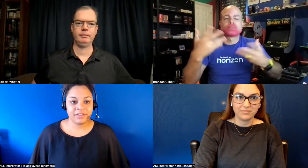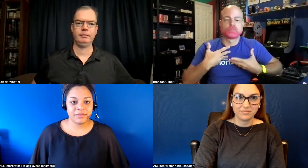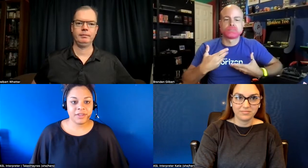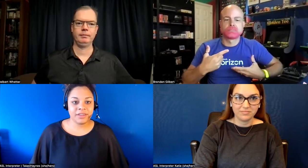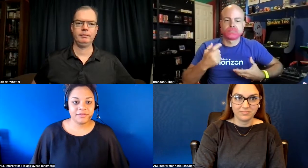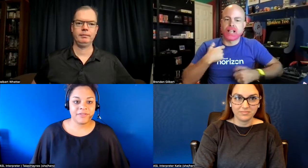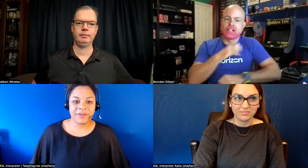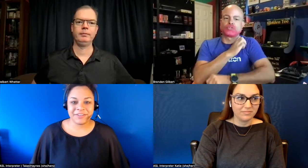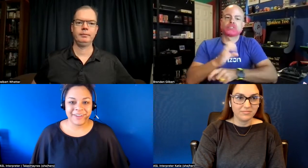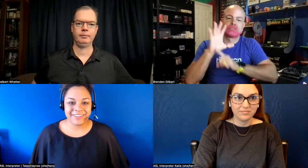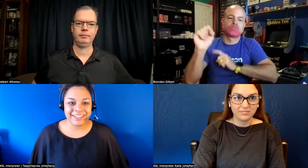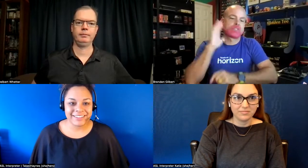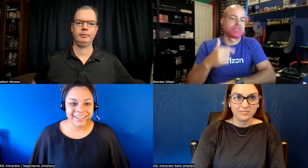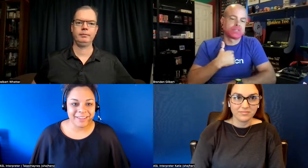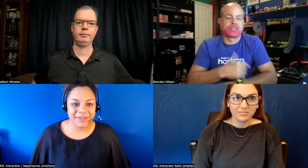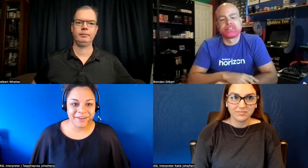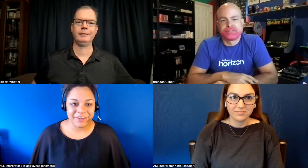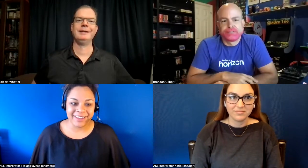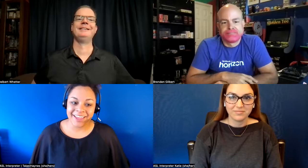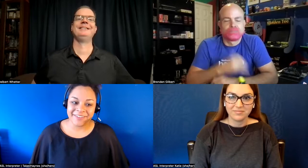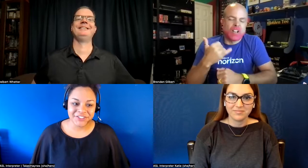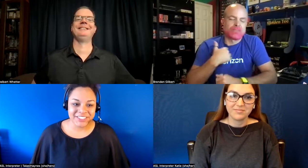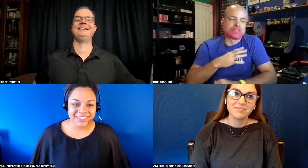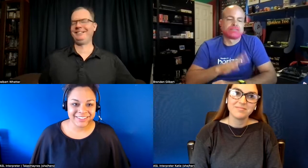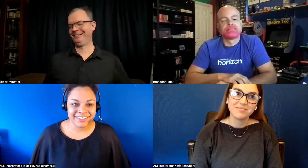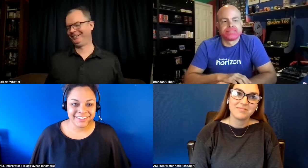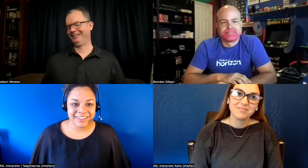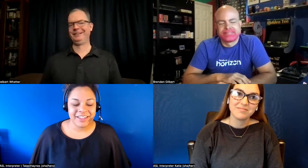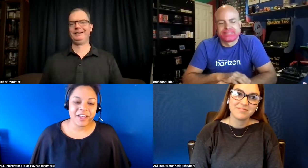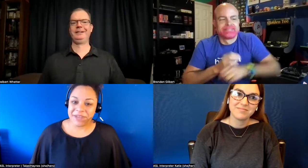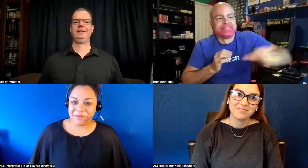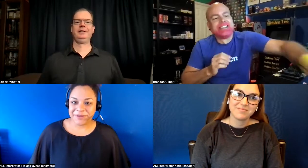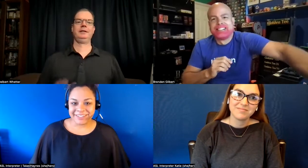see me if get too fast i get excited let me know i got a lot of energy but now i'm doing different